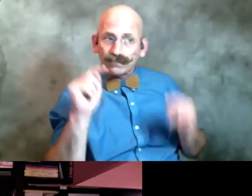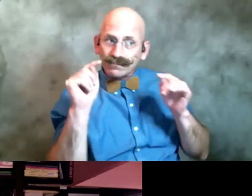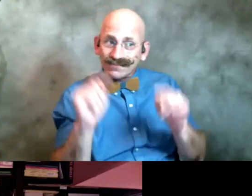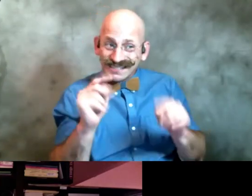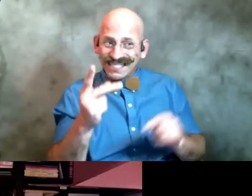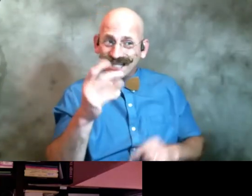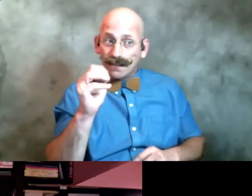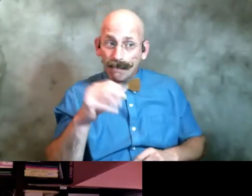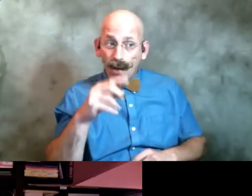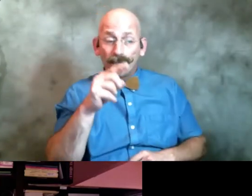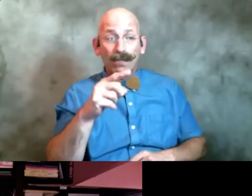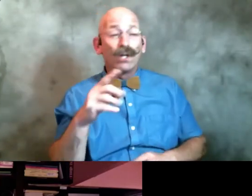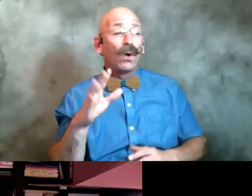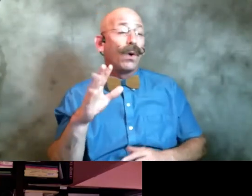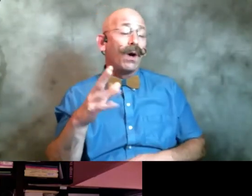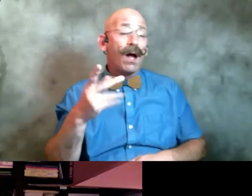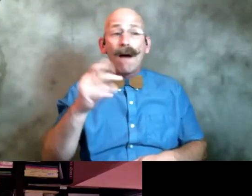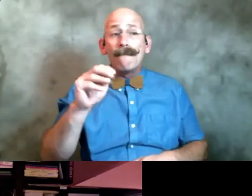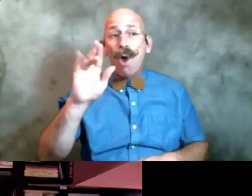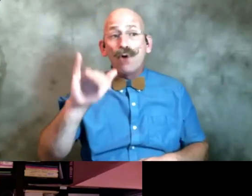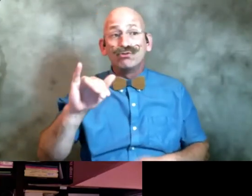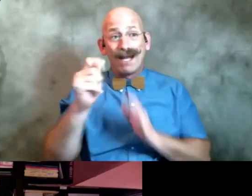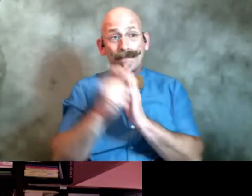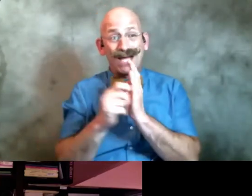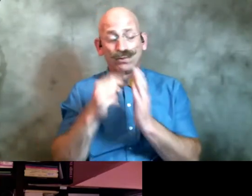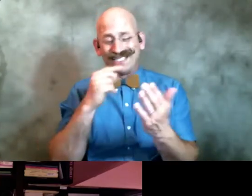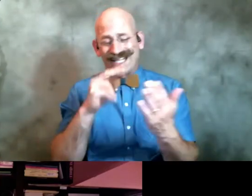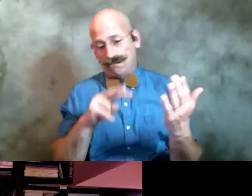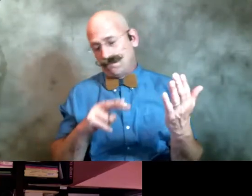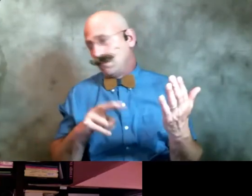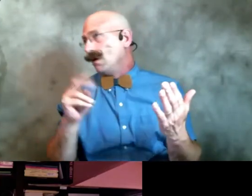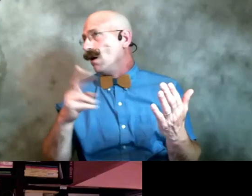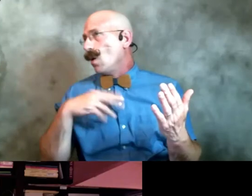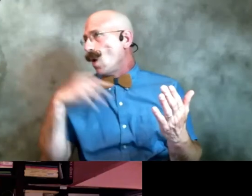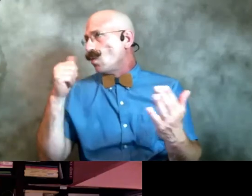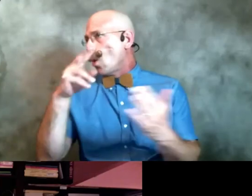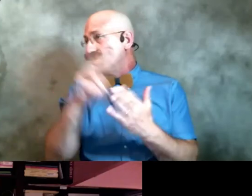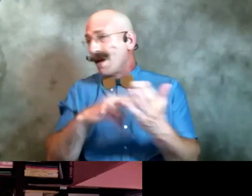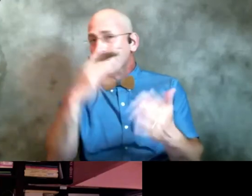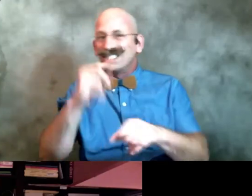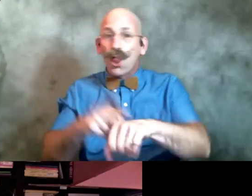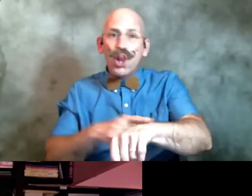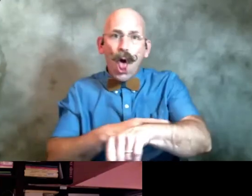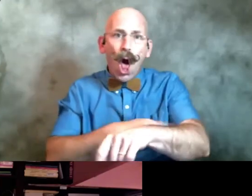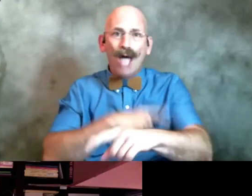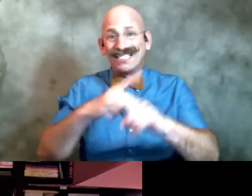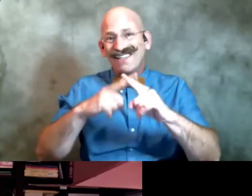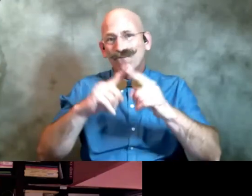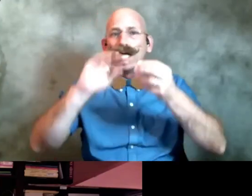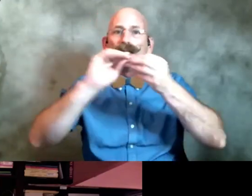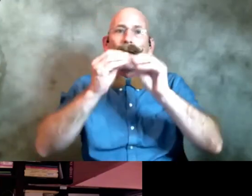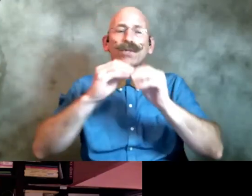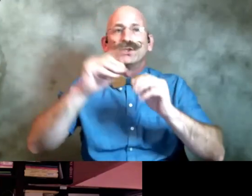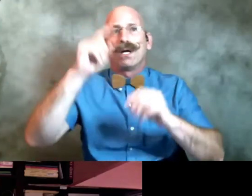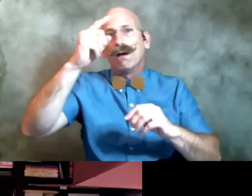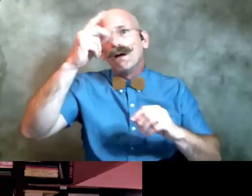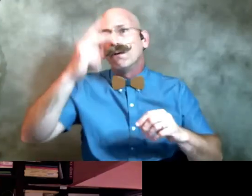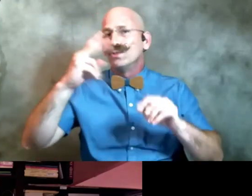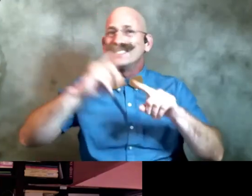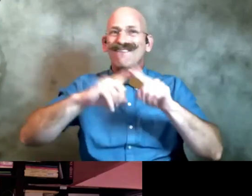where you like look in poetry magazine and you go i'm not going to read that because it's long and it's got section numbers so